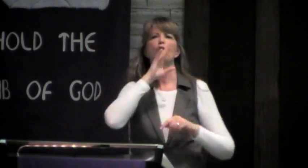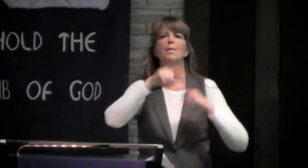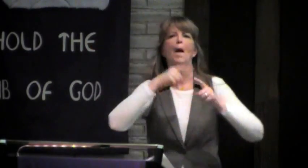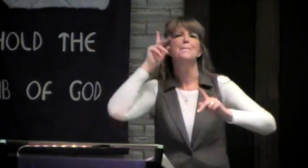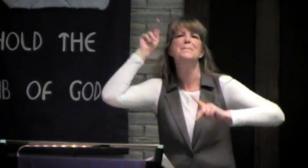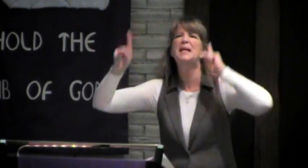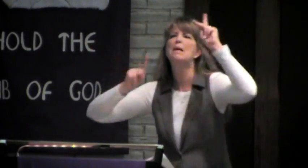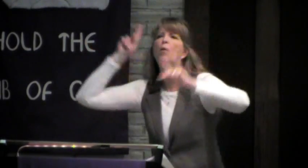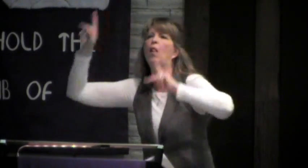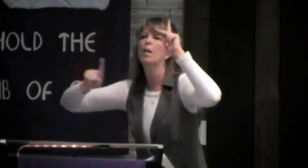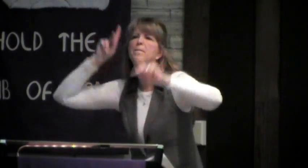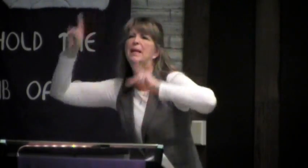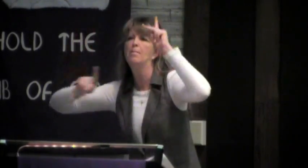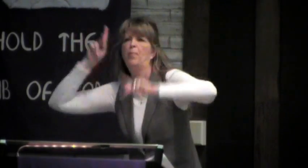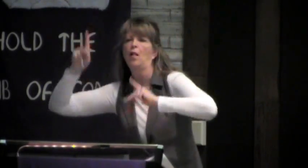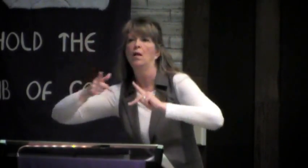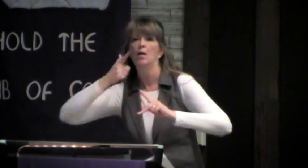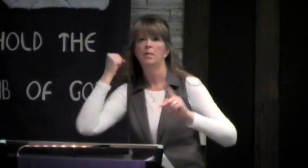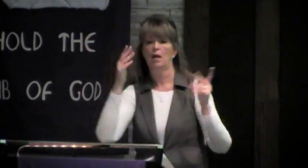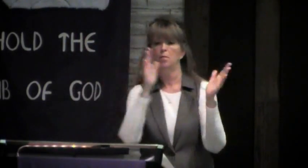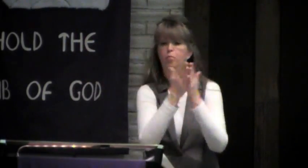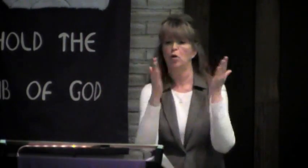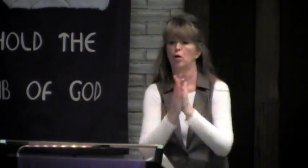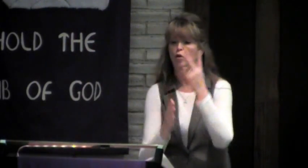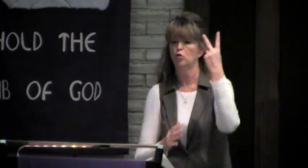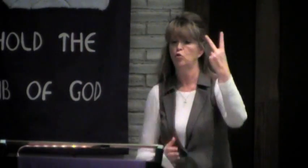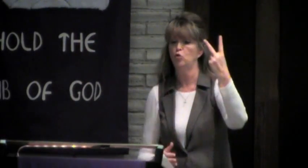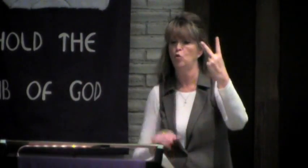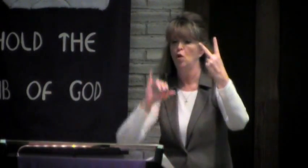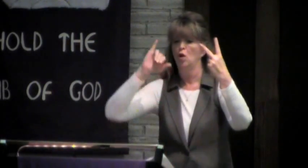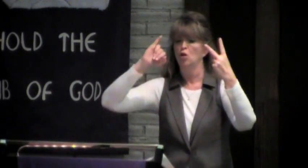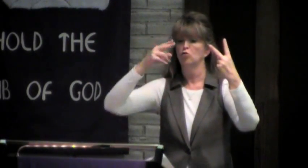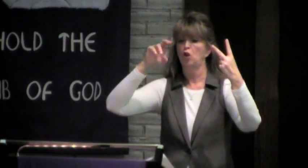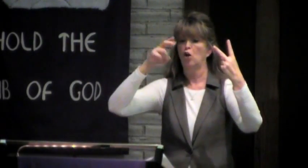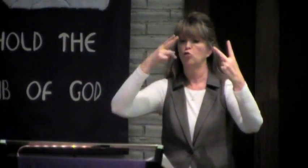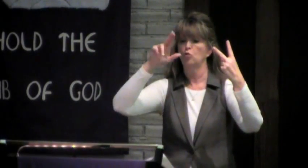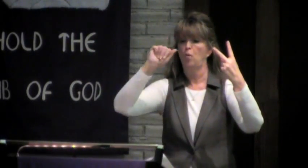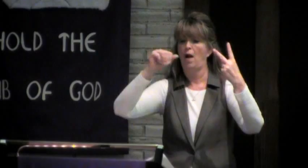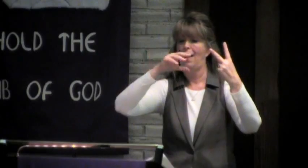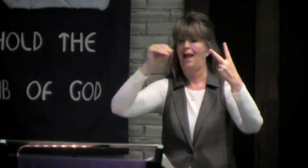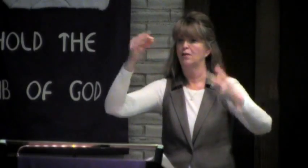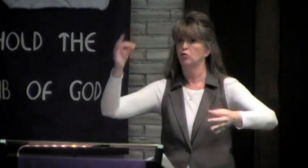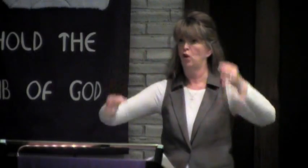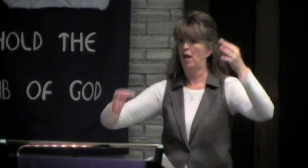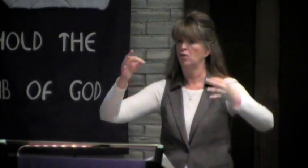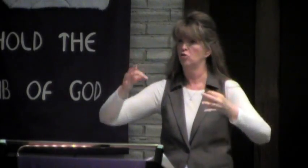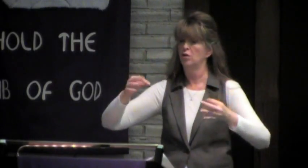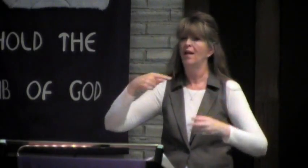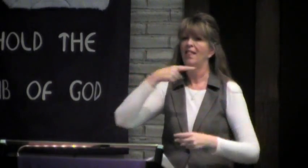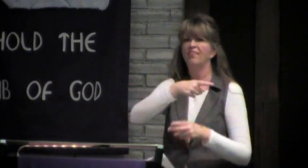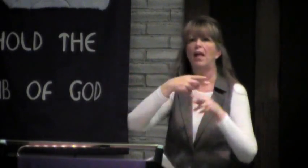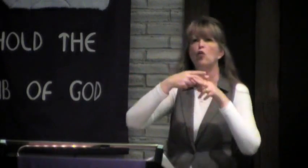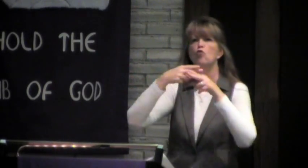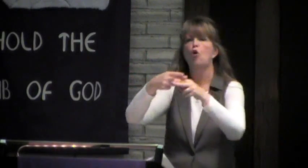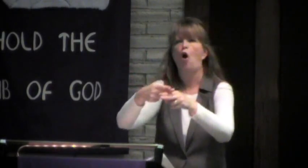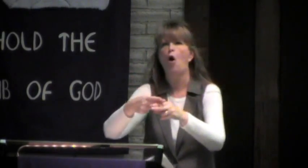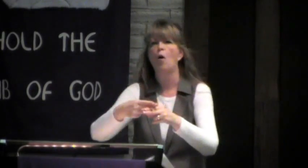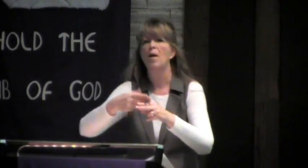Other theorists say that, no, Paul wasn't talking about physical afflictions. He was talking about people. Because